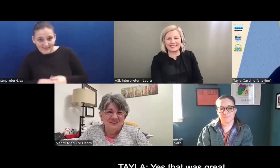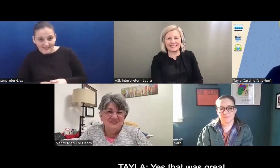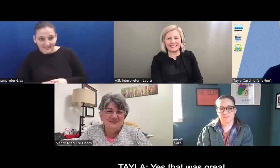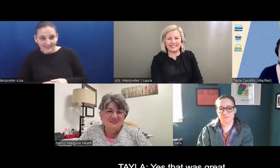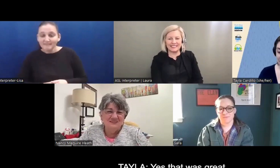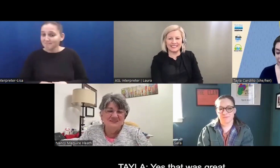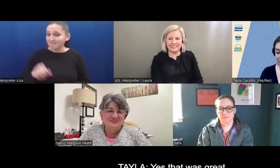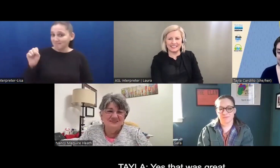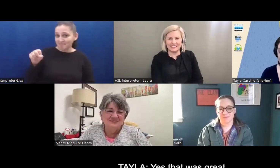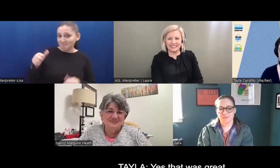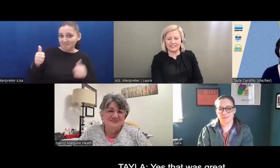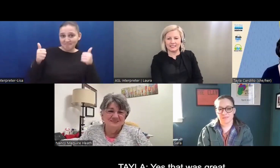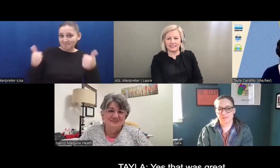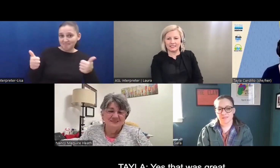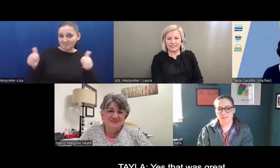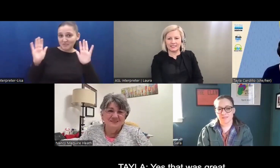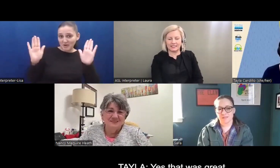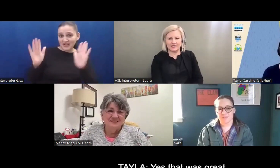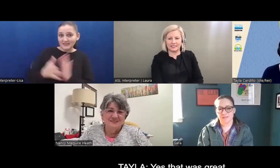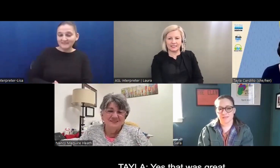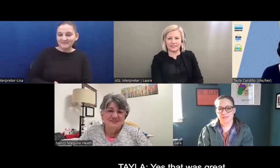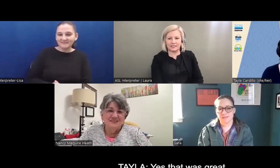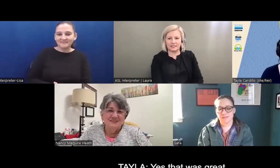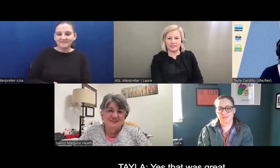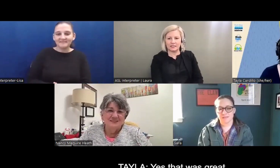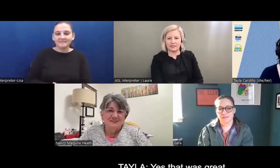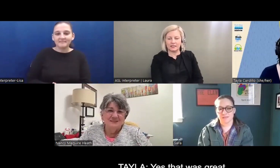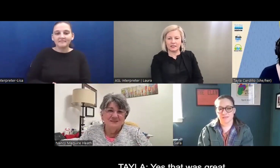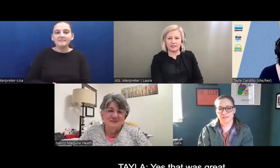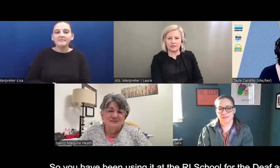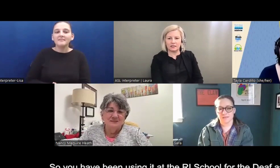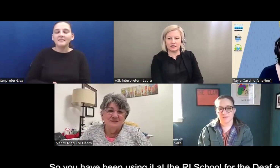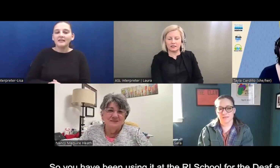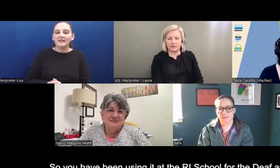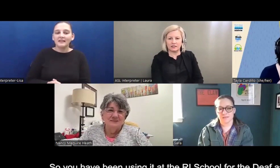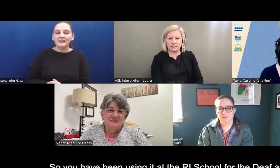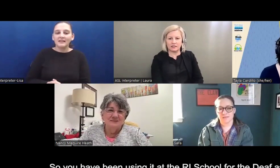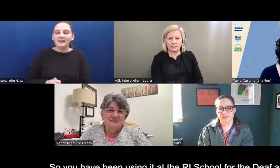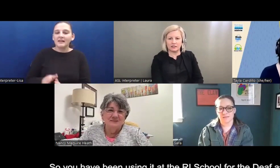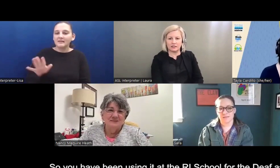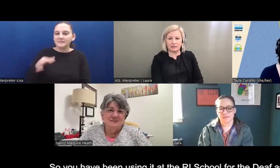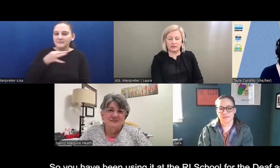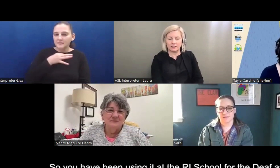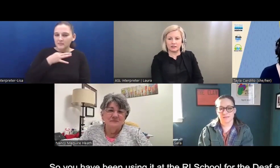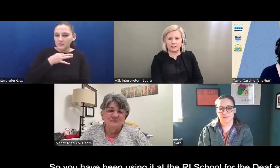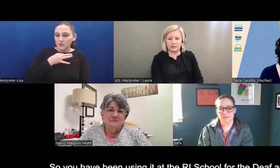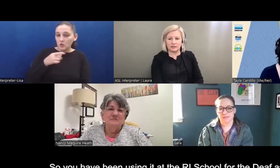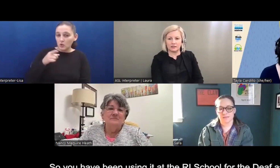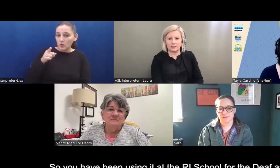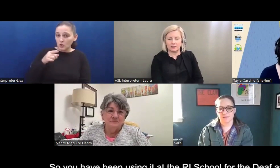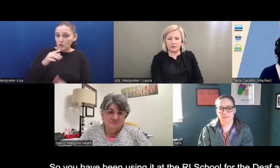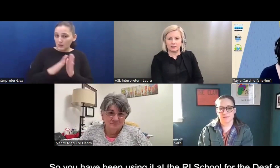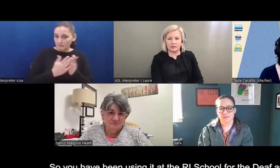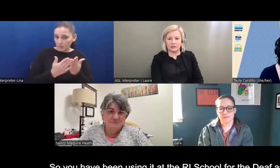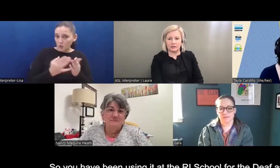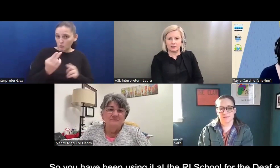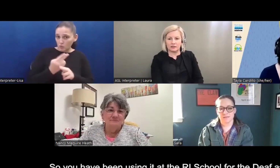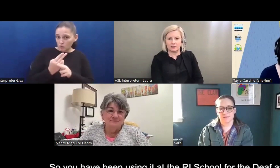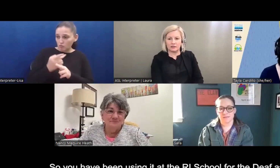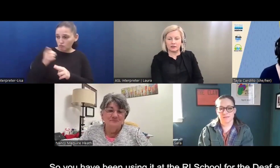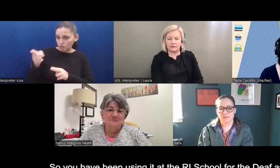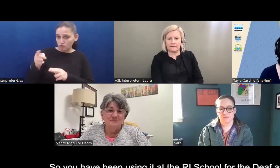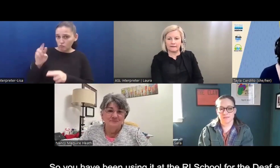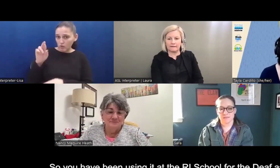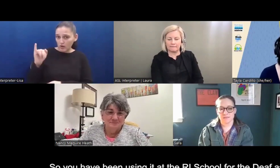Yeah, no, that was great. Um, and how was, so you've been using it at the Rhode Island school for the deaf